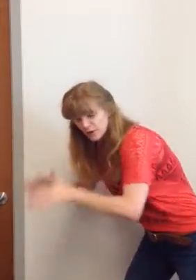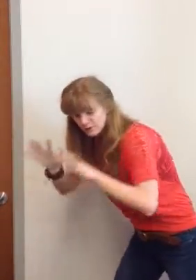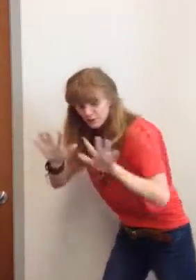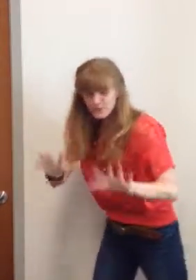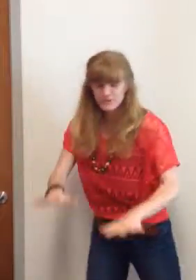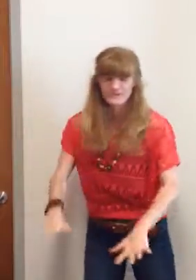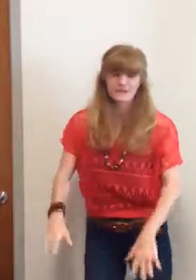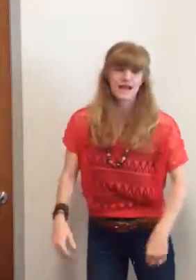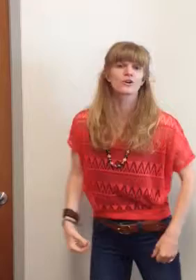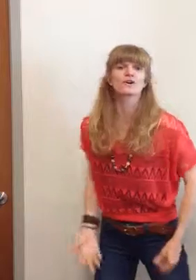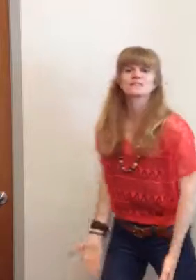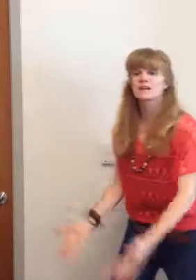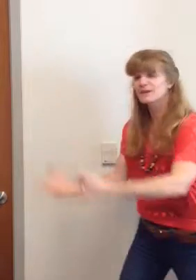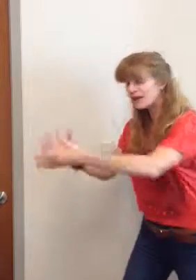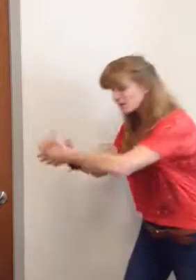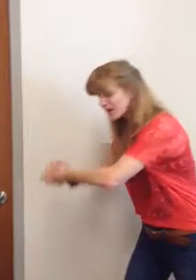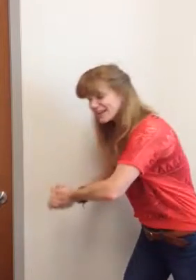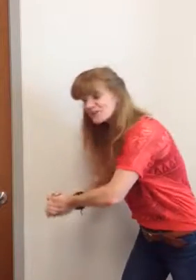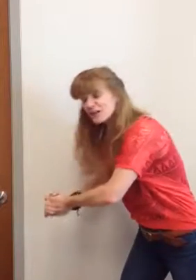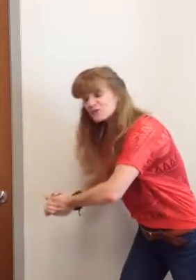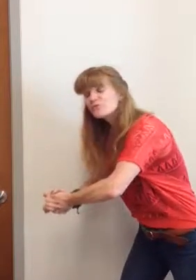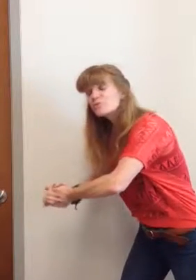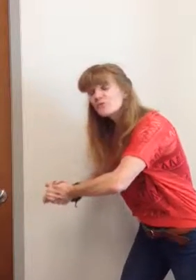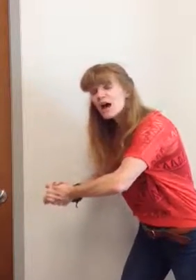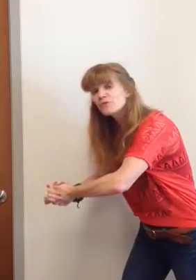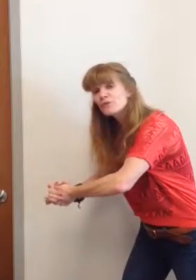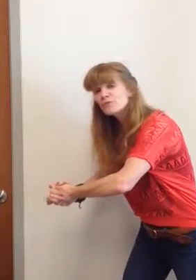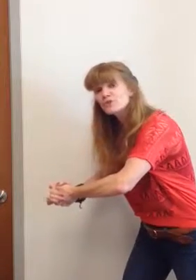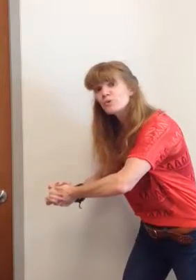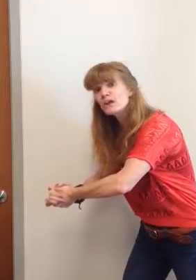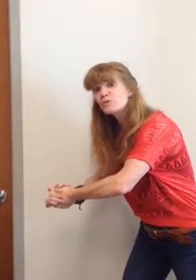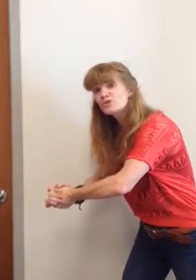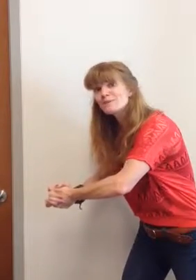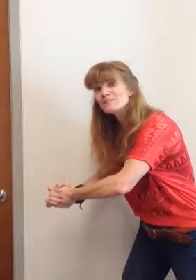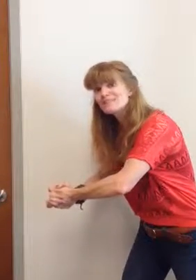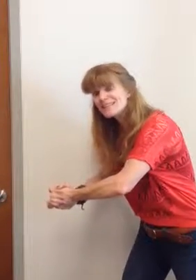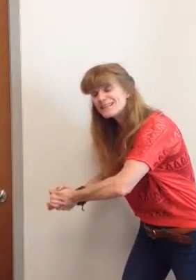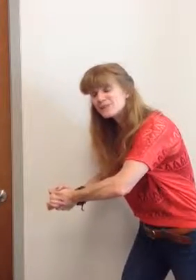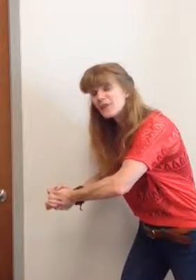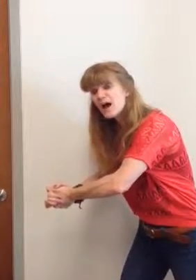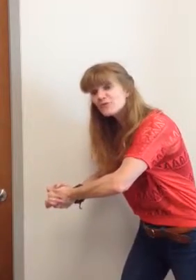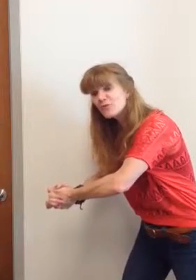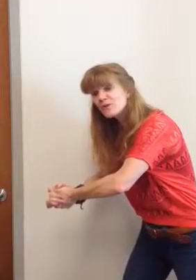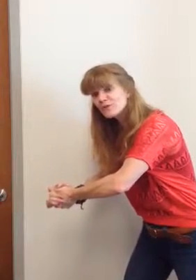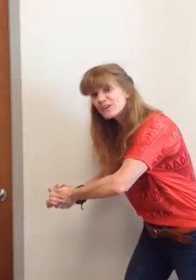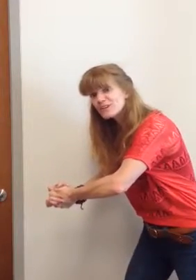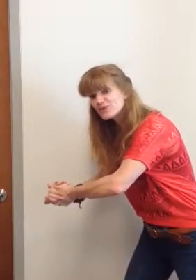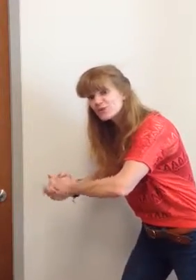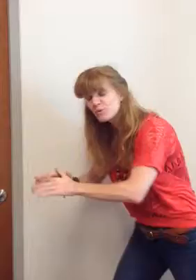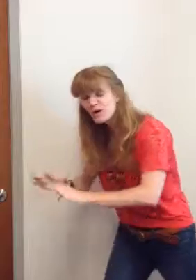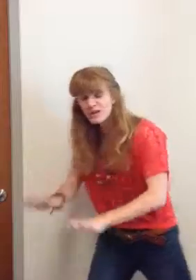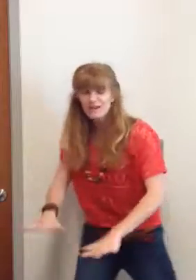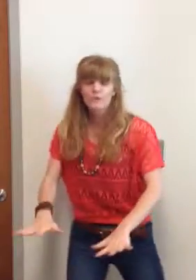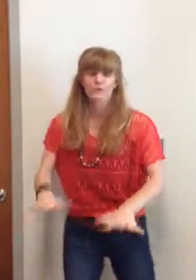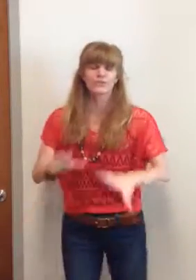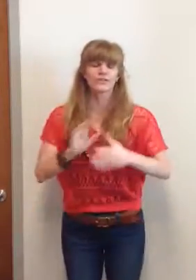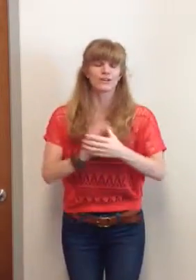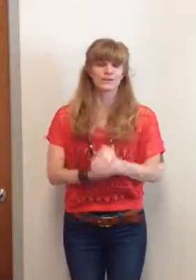Now, if you can step down, go ahead and stand again. When I count down from 5, 4, 3, 2, 1, want you to do 5, 4, 3, 2, 1. CR admit it. then